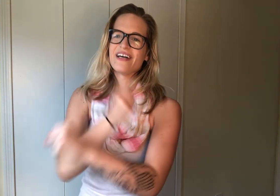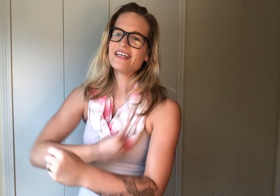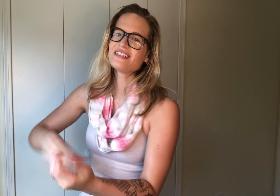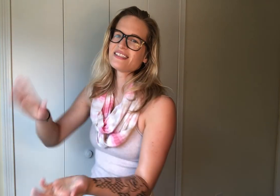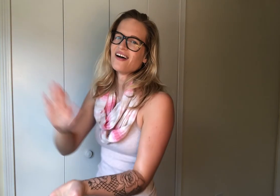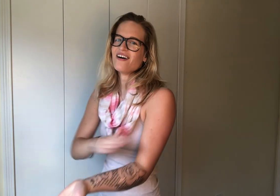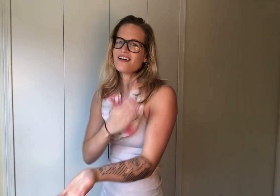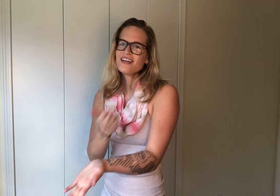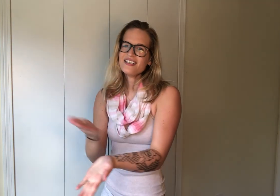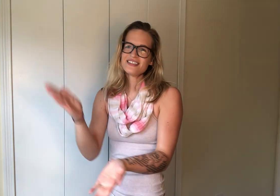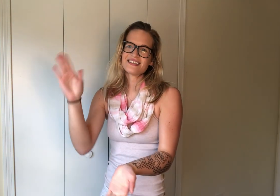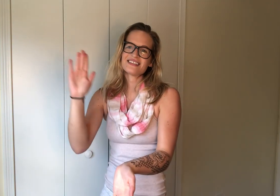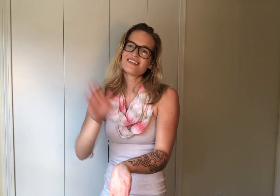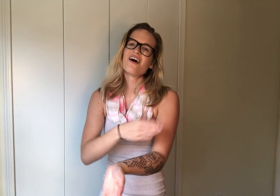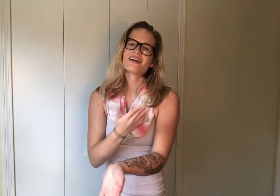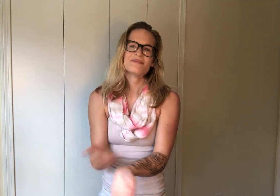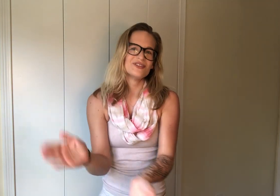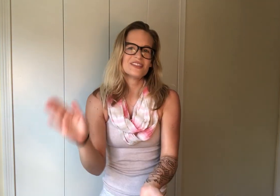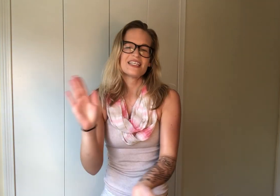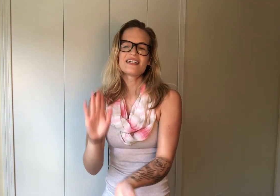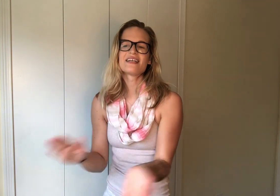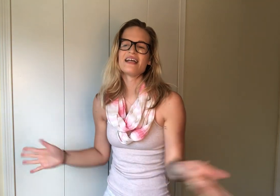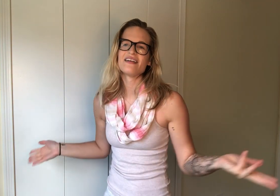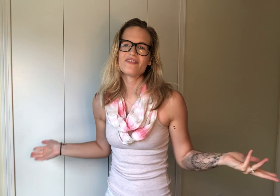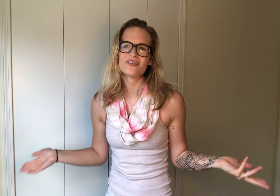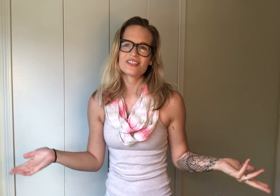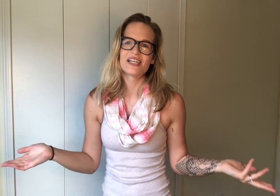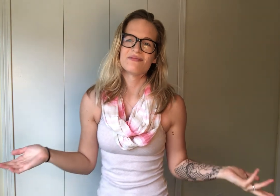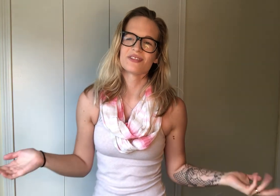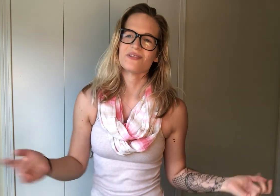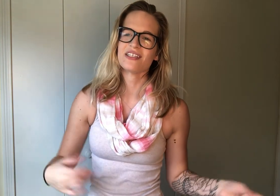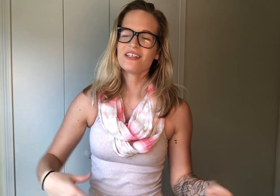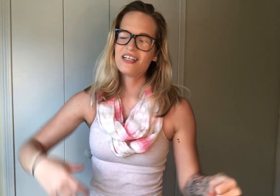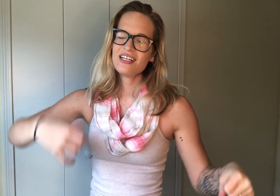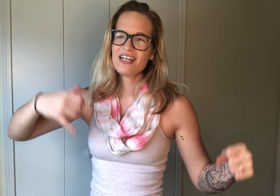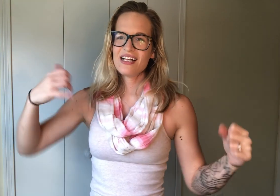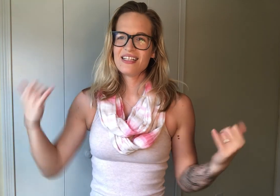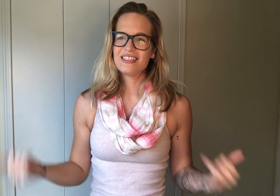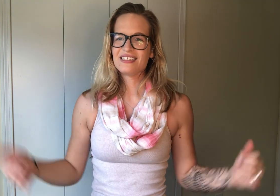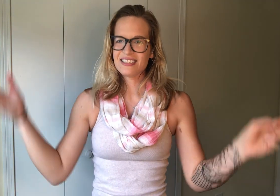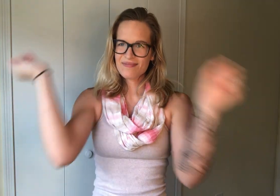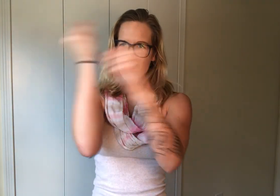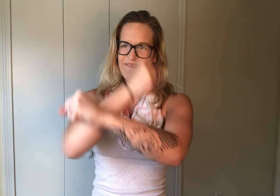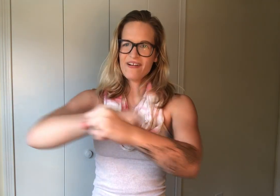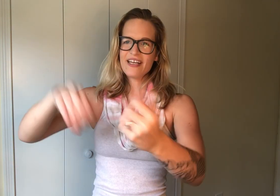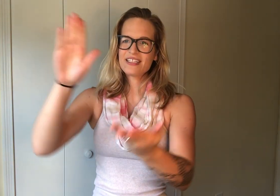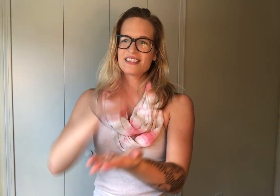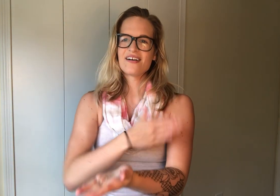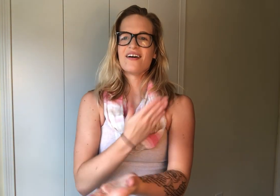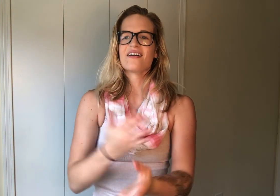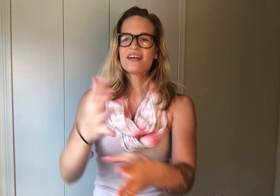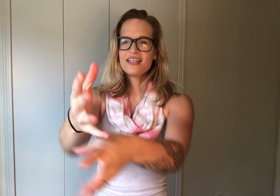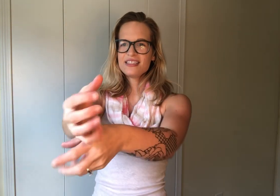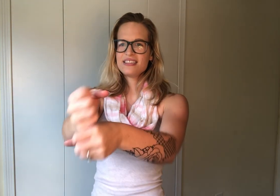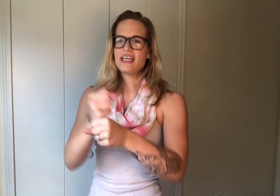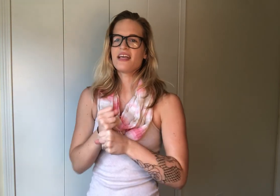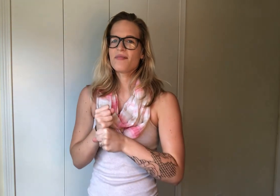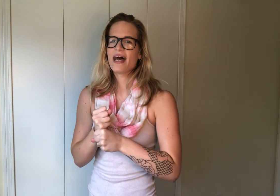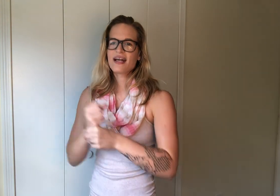fight, song, so song or music, any of those types of word, this is my fight, song, take back.